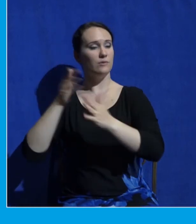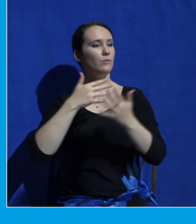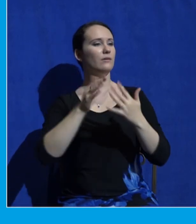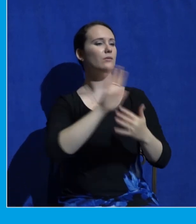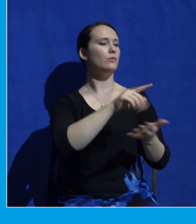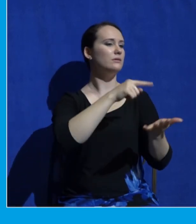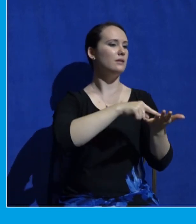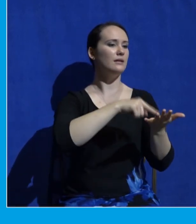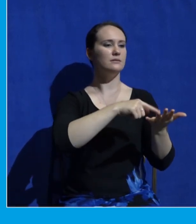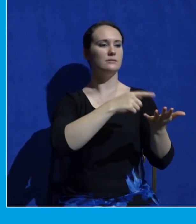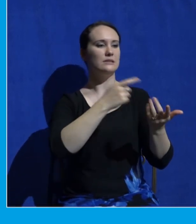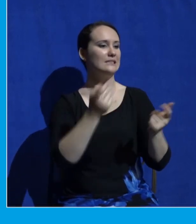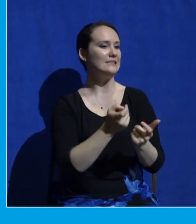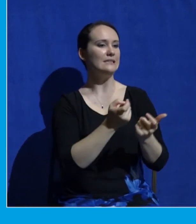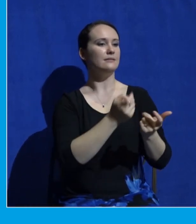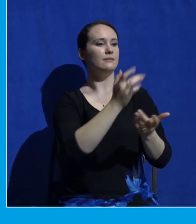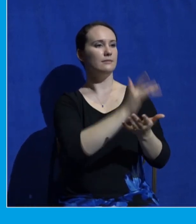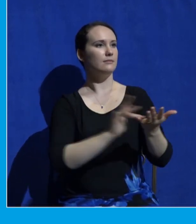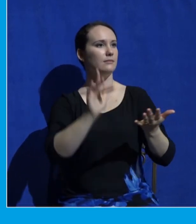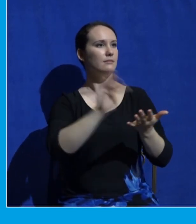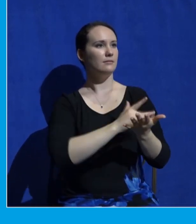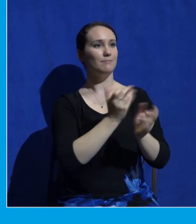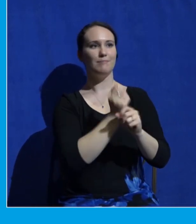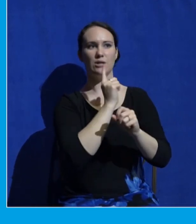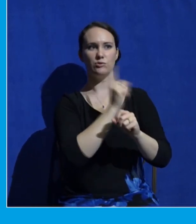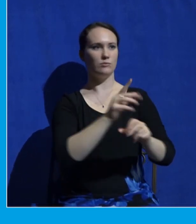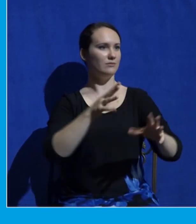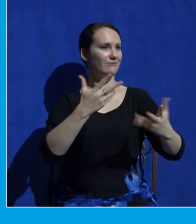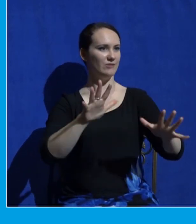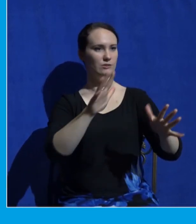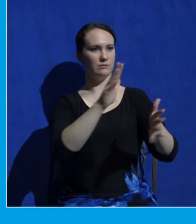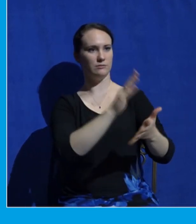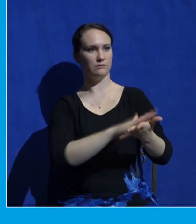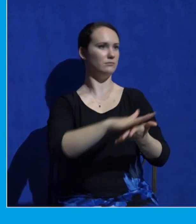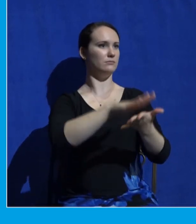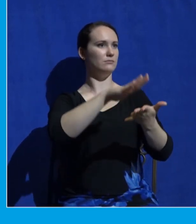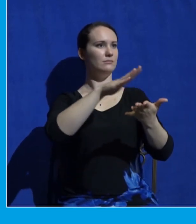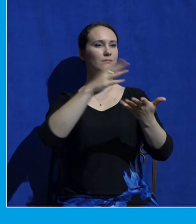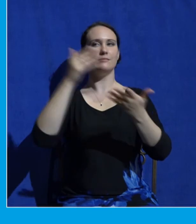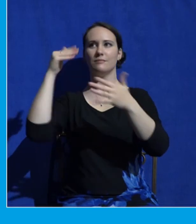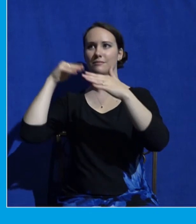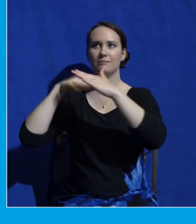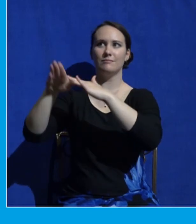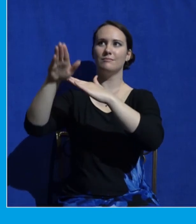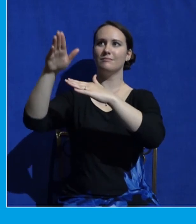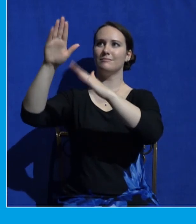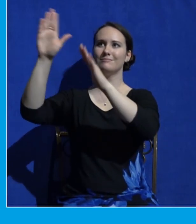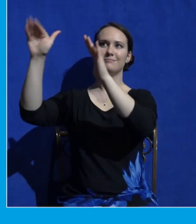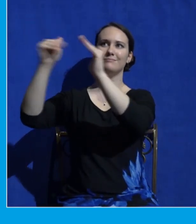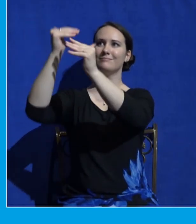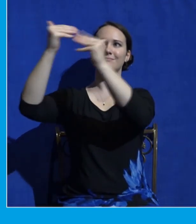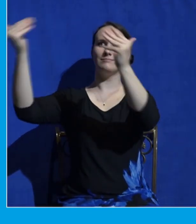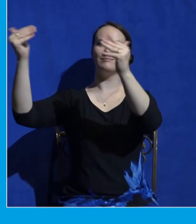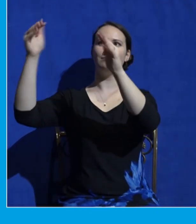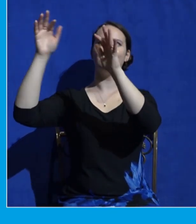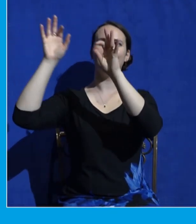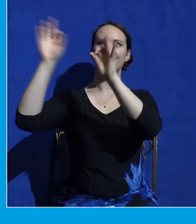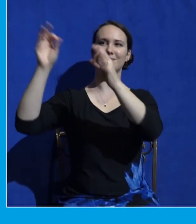for making sure your debt is paid so you can live in a particular place in glory.